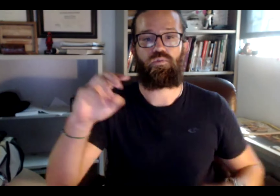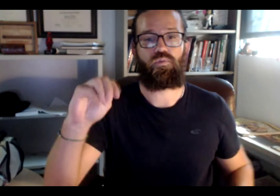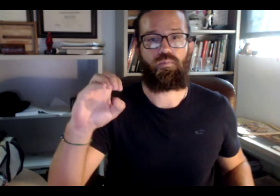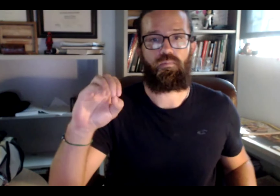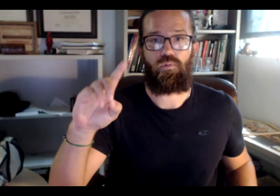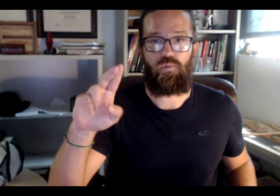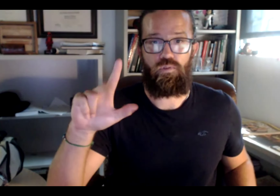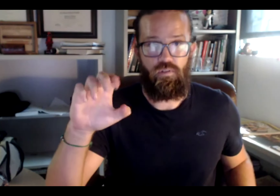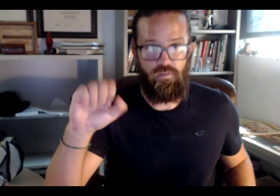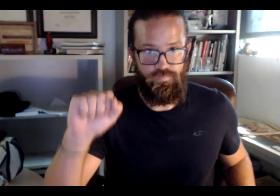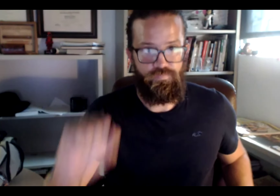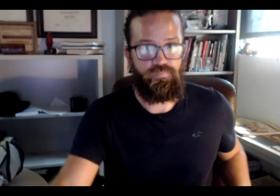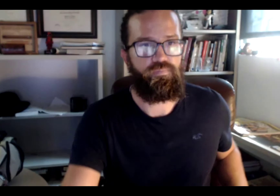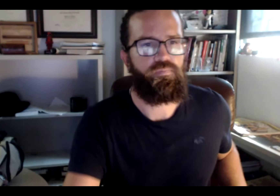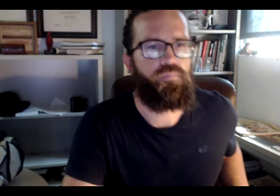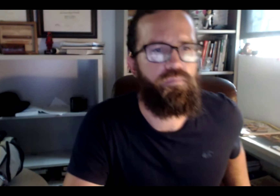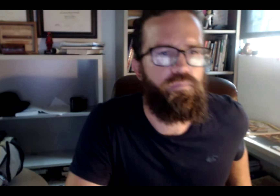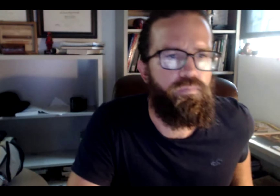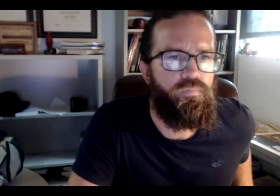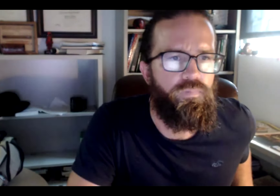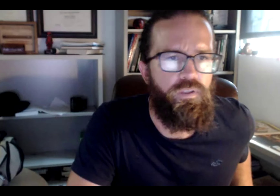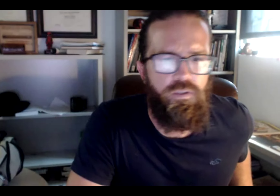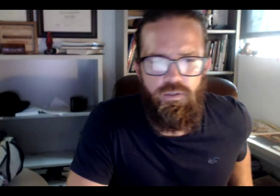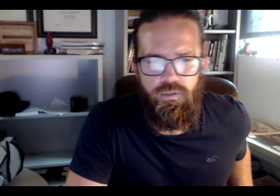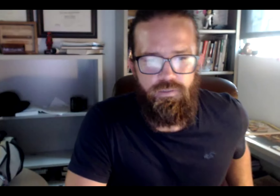Now, let's go back to the modules again.